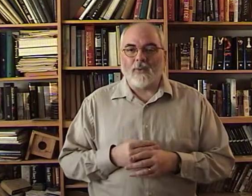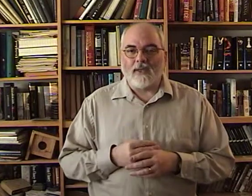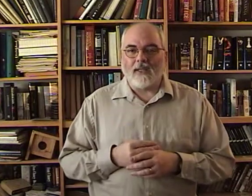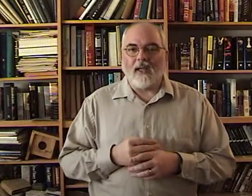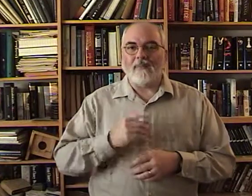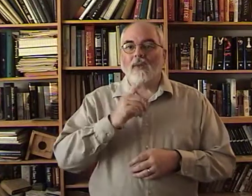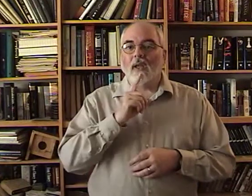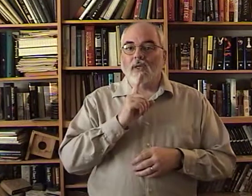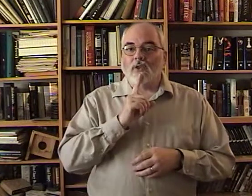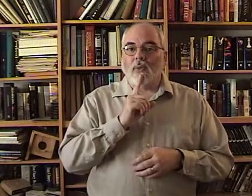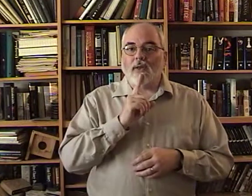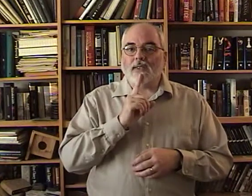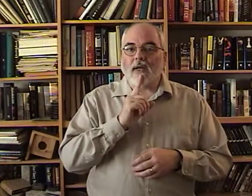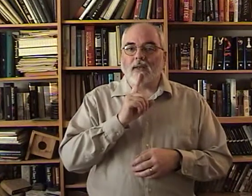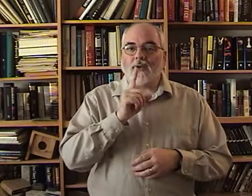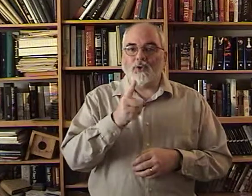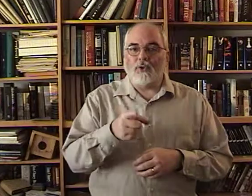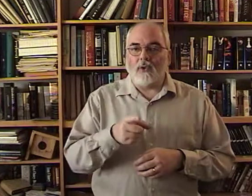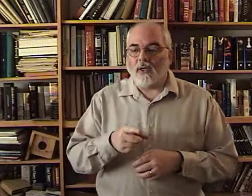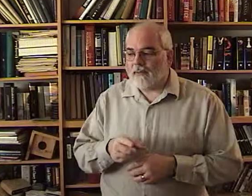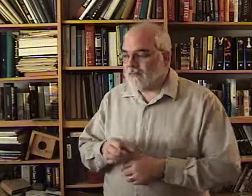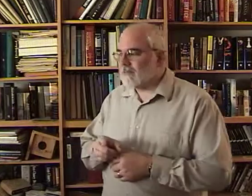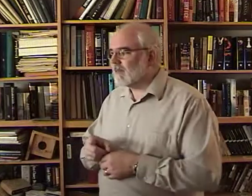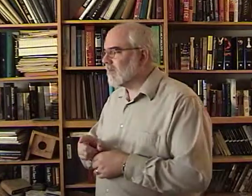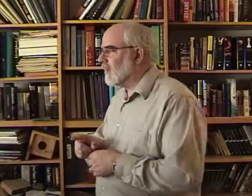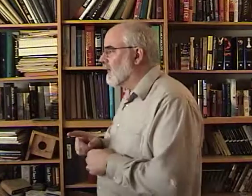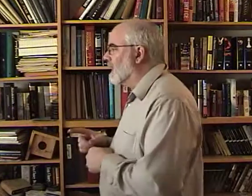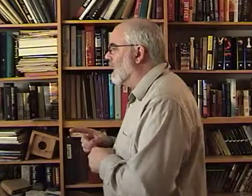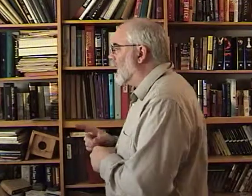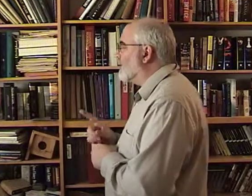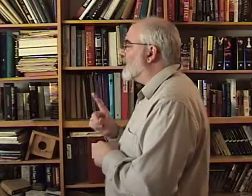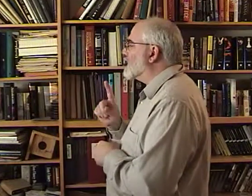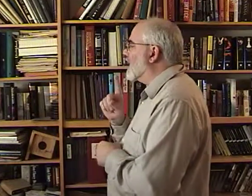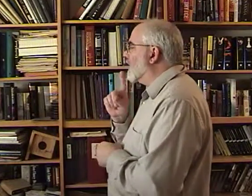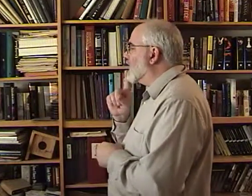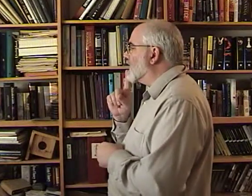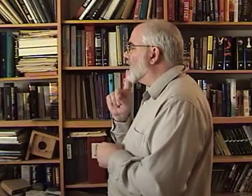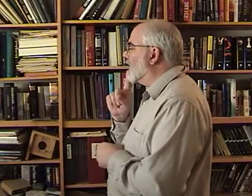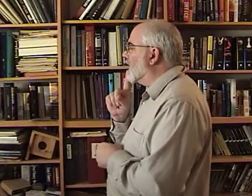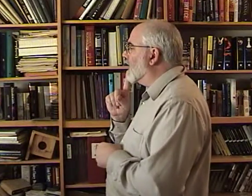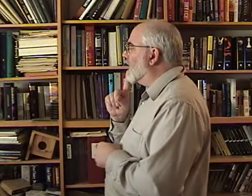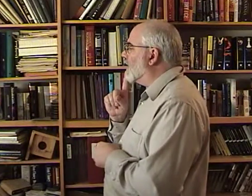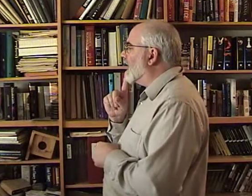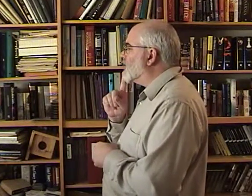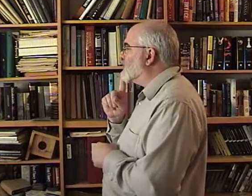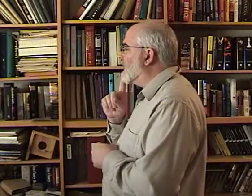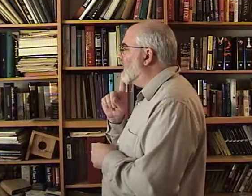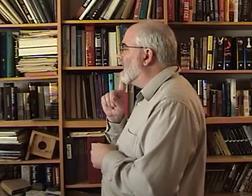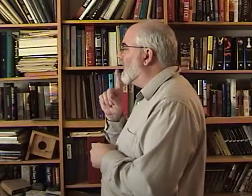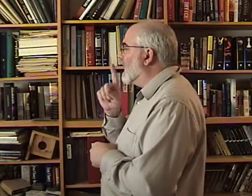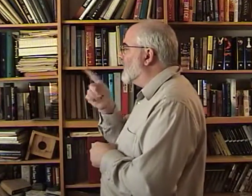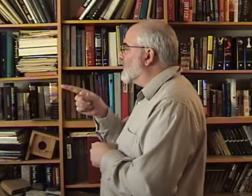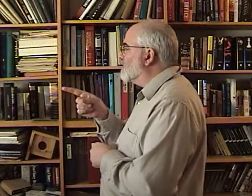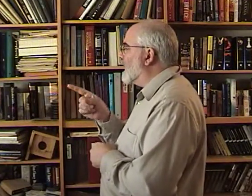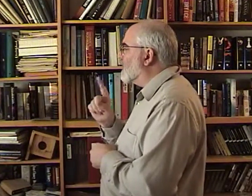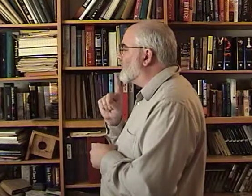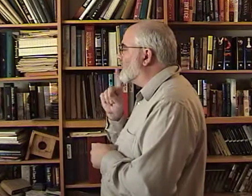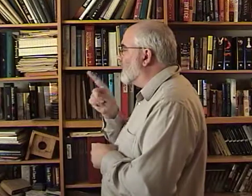what it's saying. So we're going to sign that as truly. Look at that sideways. It's a finger kind of at your chin. It just comes out. Truly.